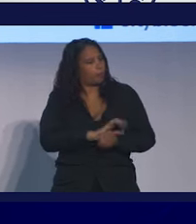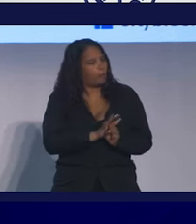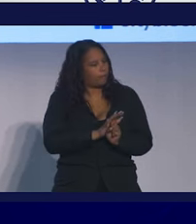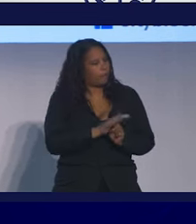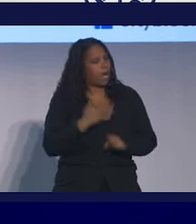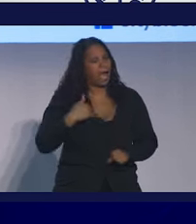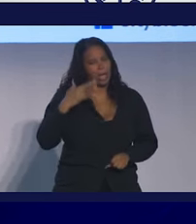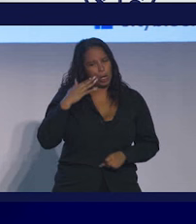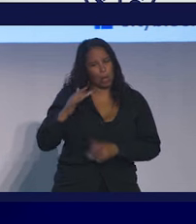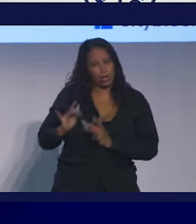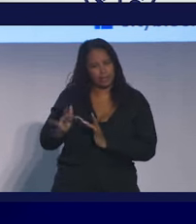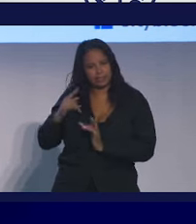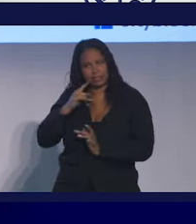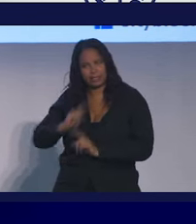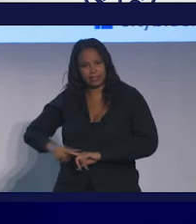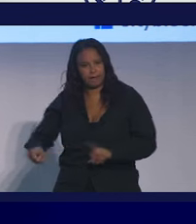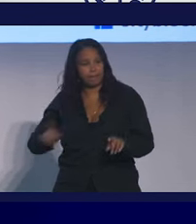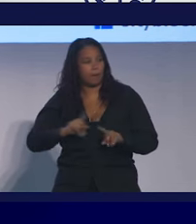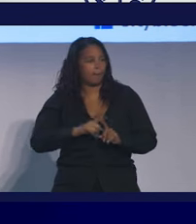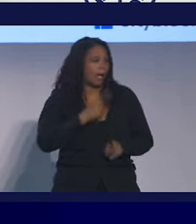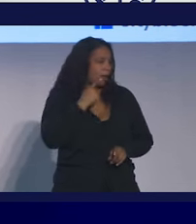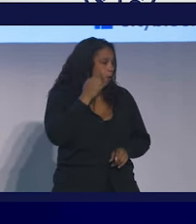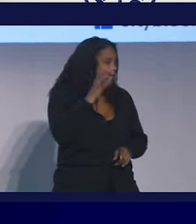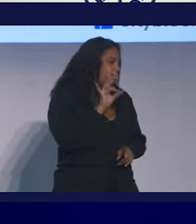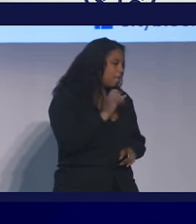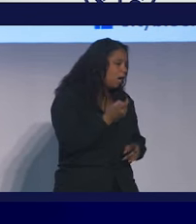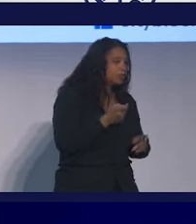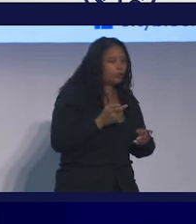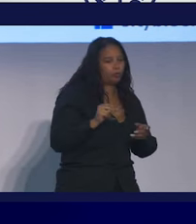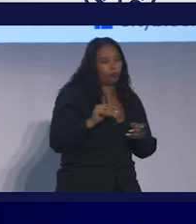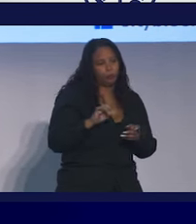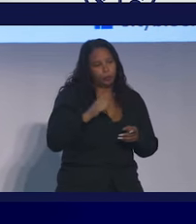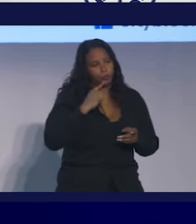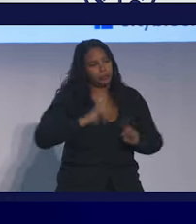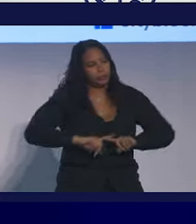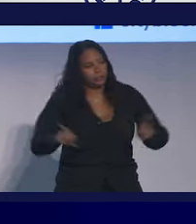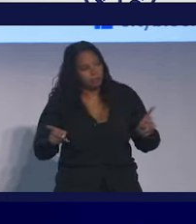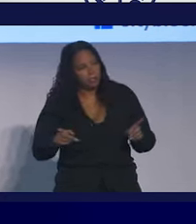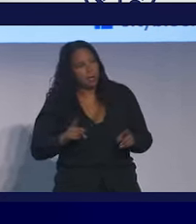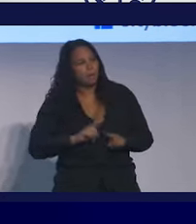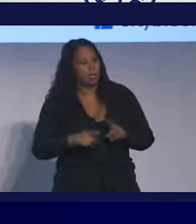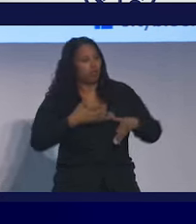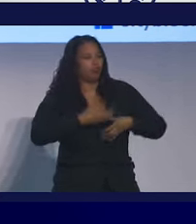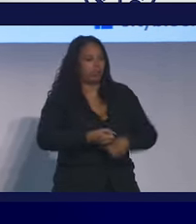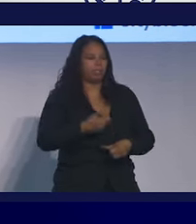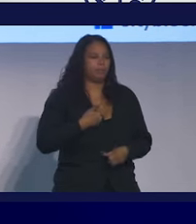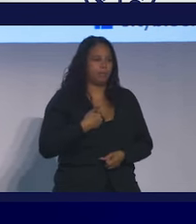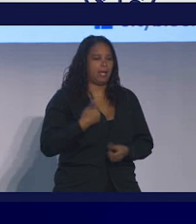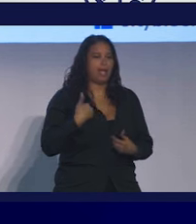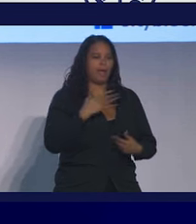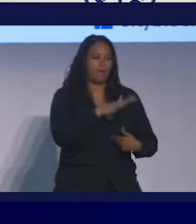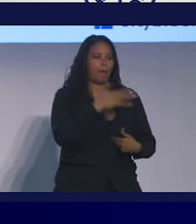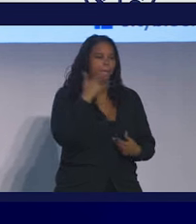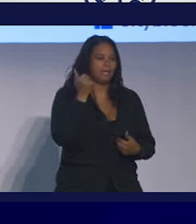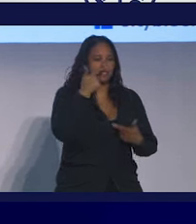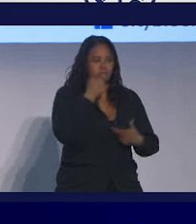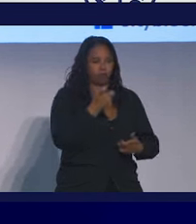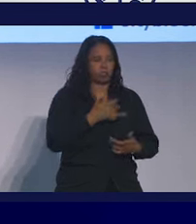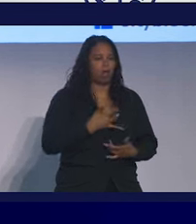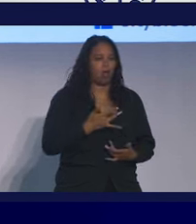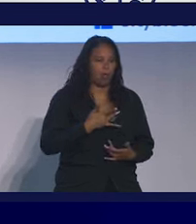the internet says otherwise. I know that Fox News says otherwise. I know that your neighbor says something else. Trust me, I have your best interests at heart.